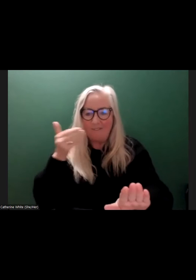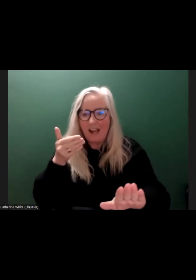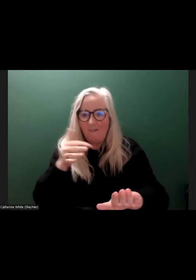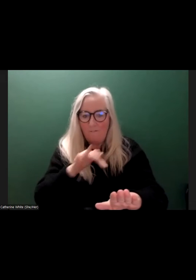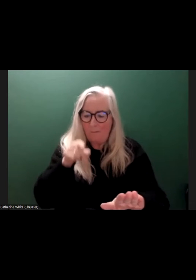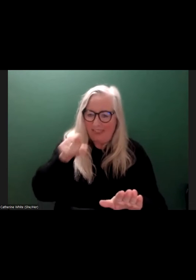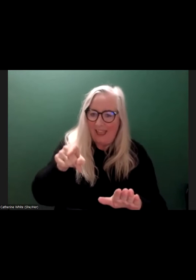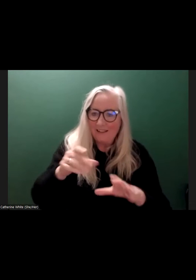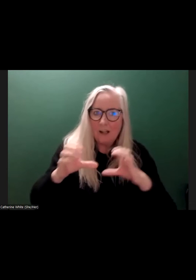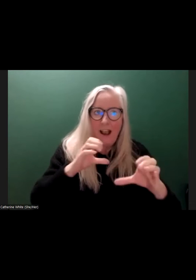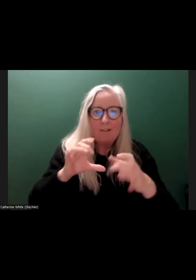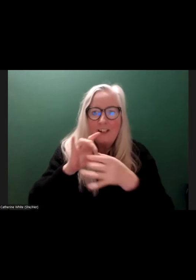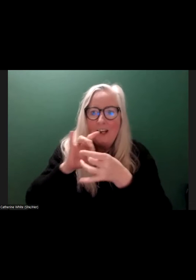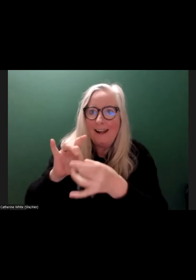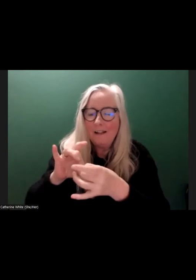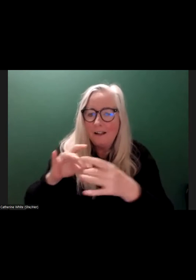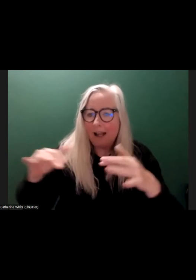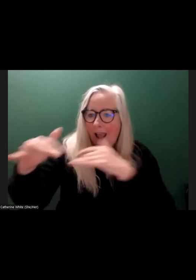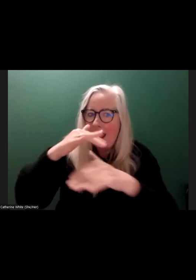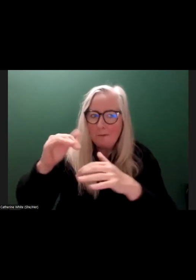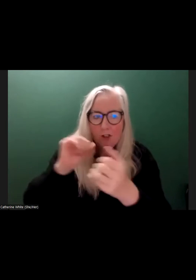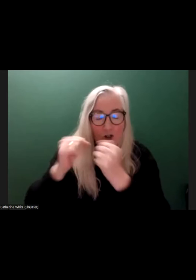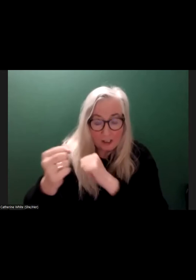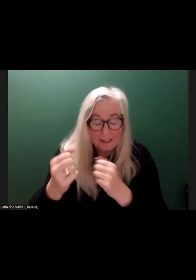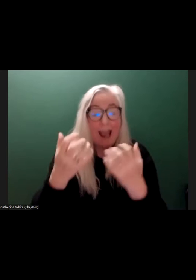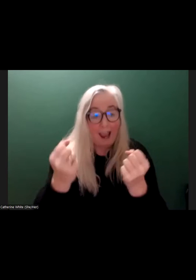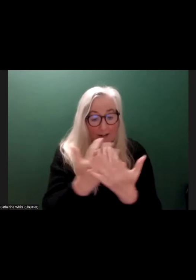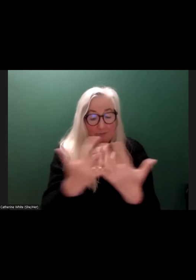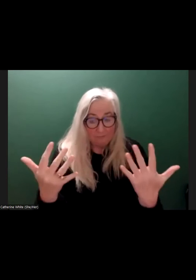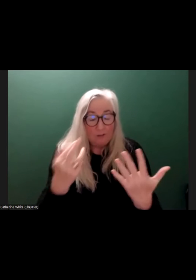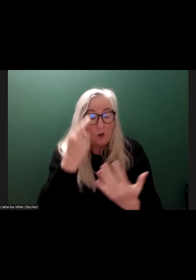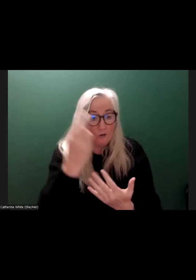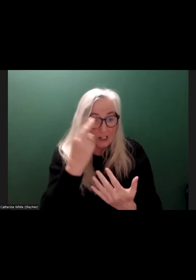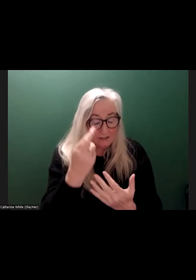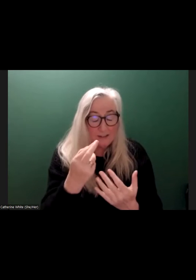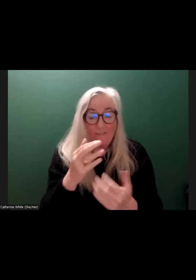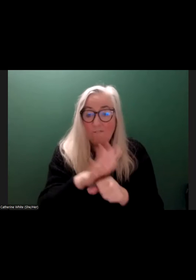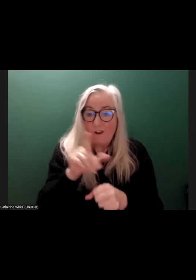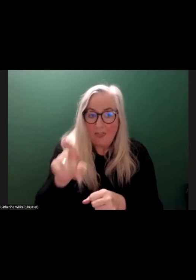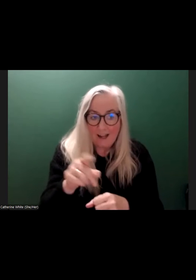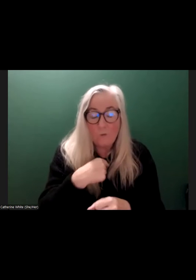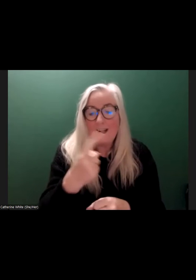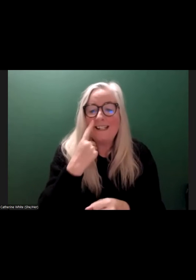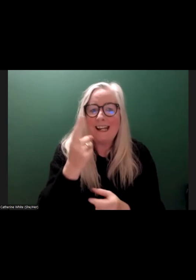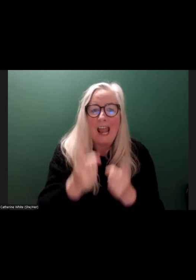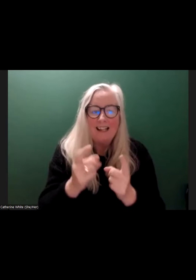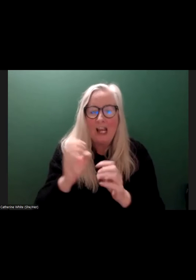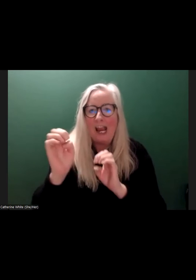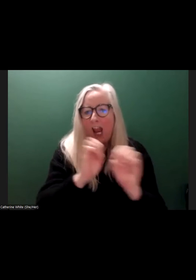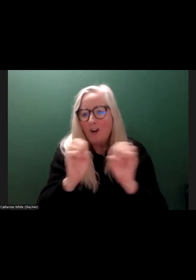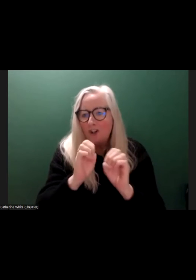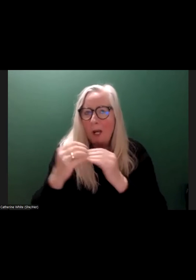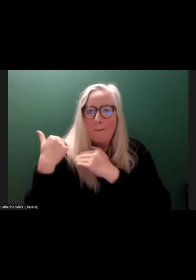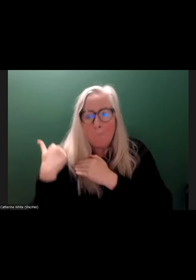climate change. Several reasons for that. We've always been seen as an energy burden or eliminated from the